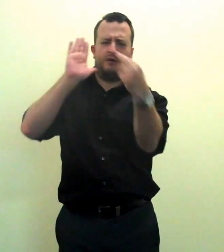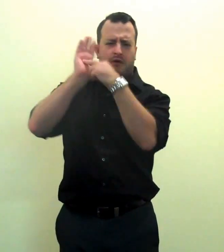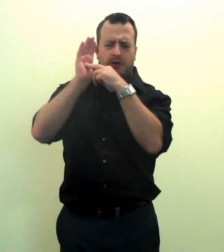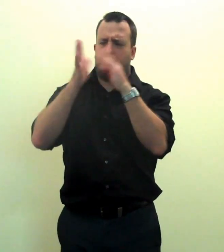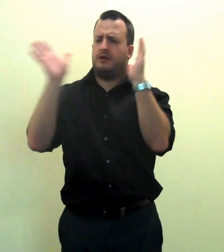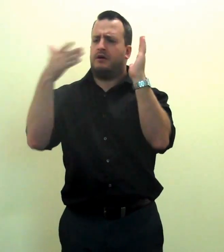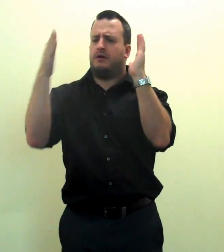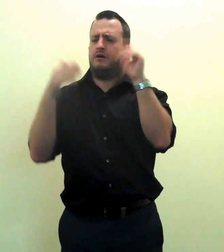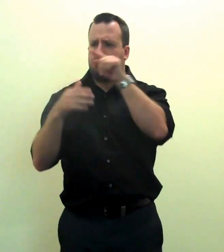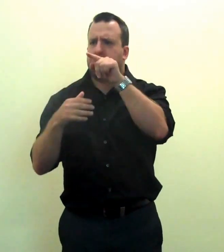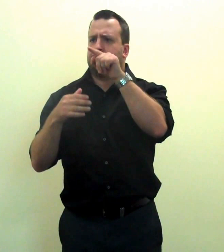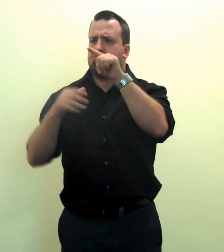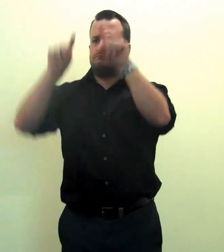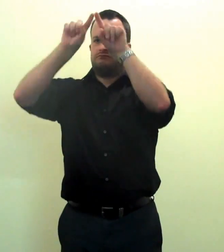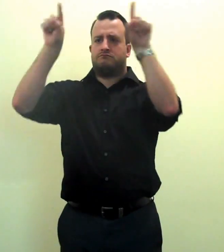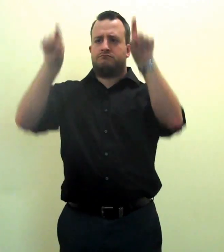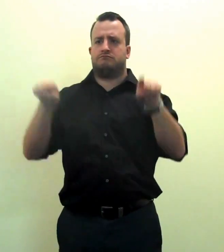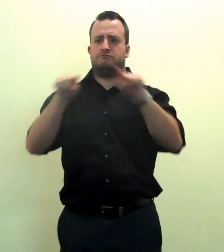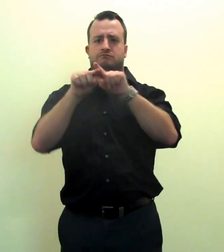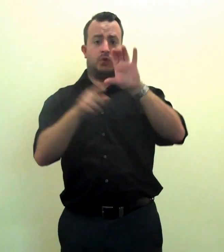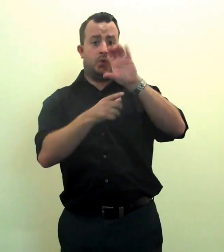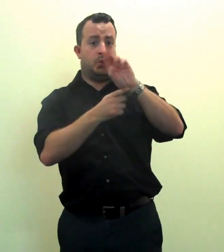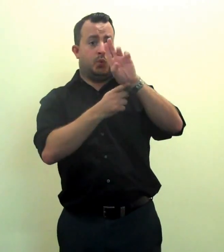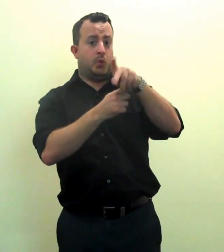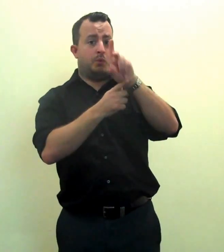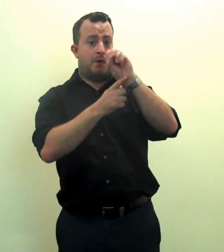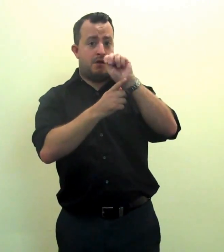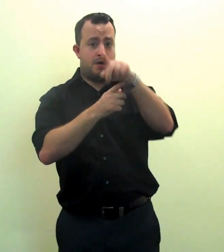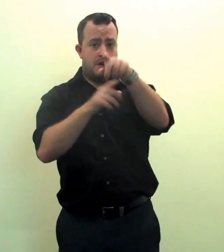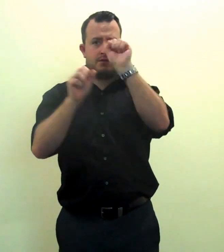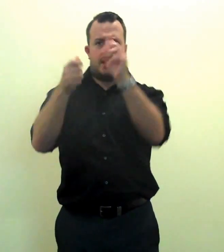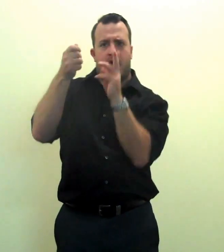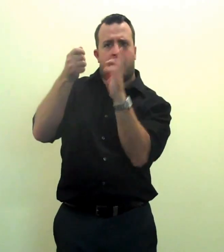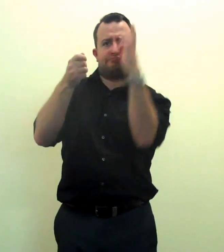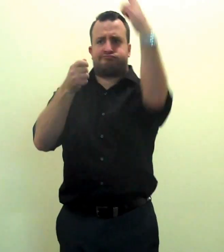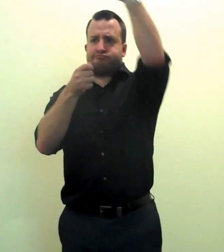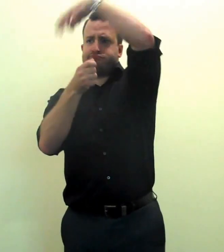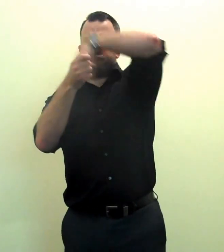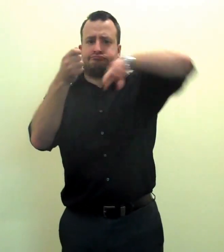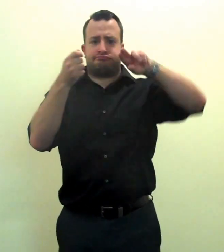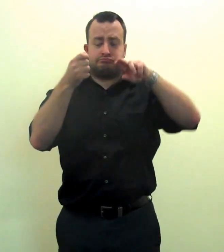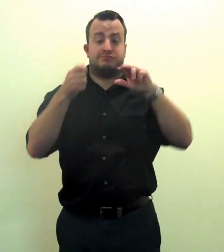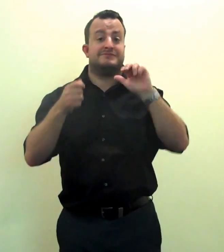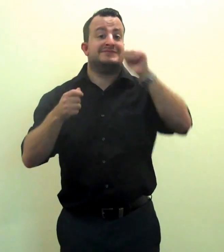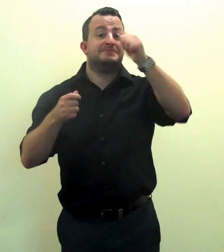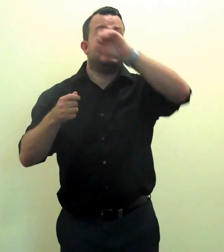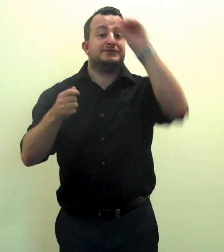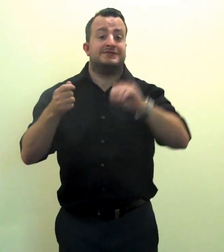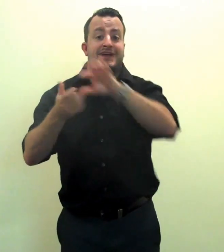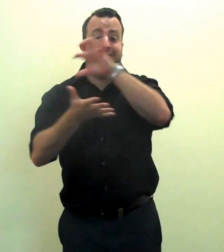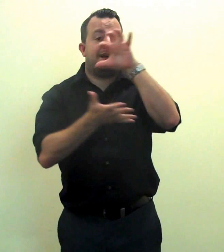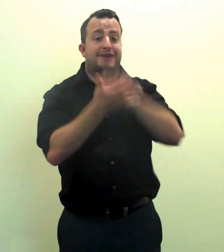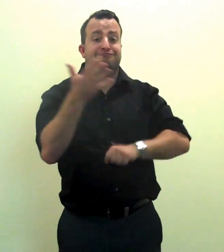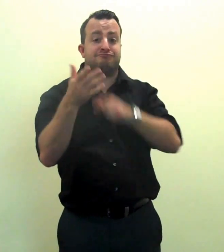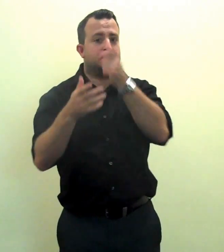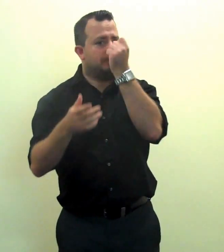In your E-News is a coupon you must present on July 15th, from open to close,